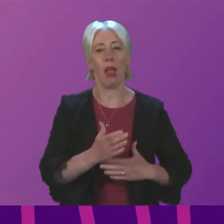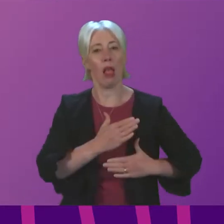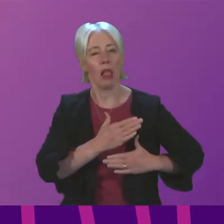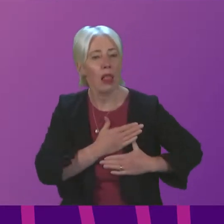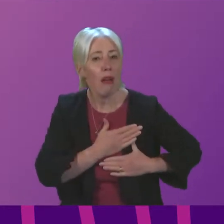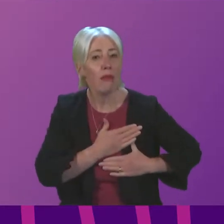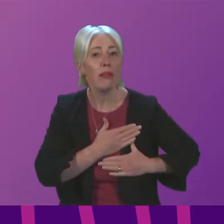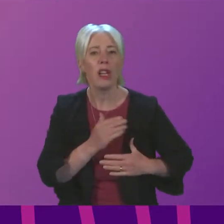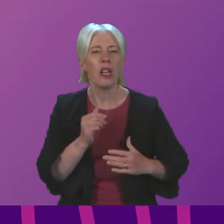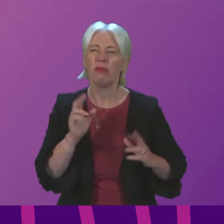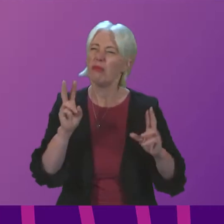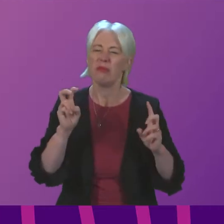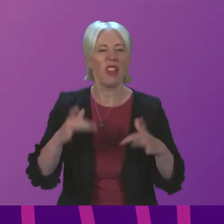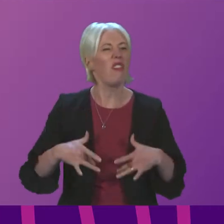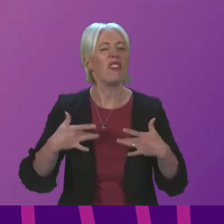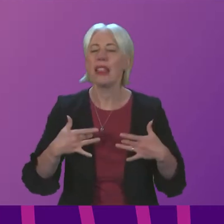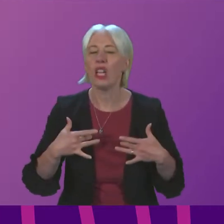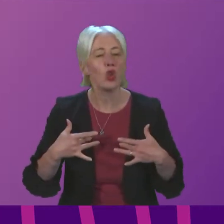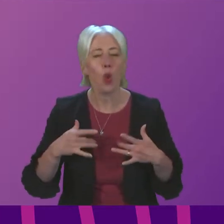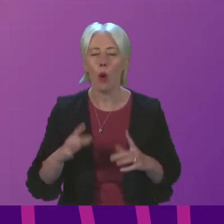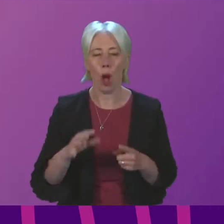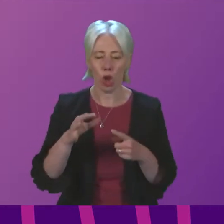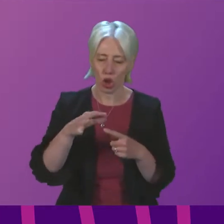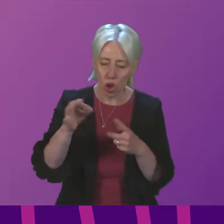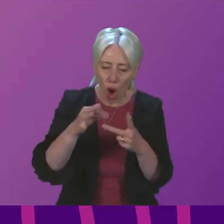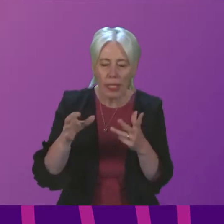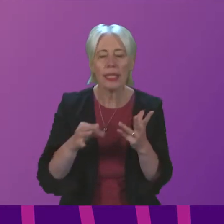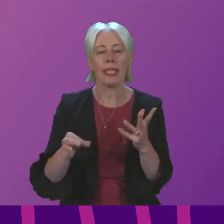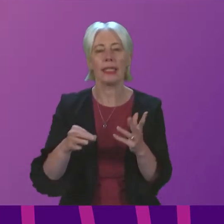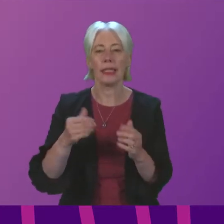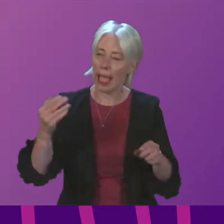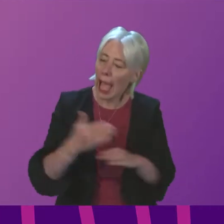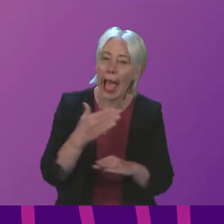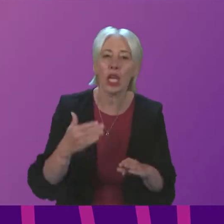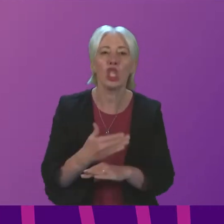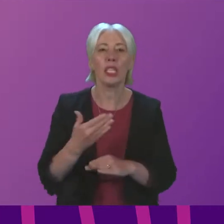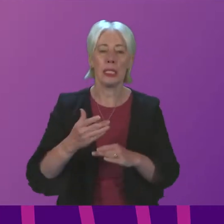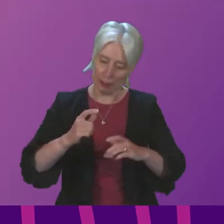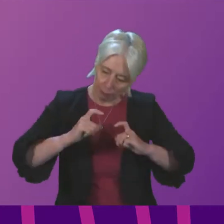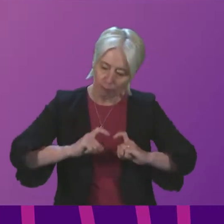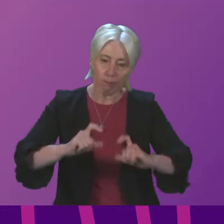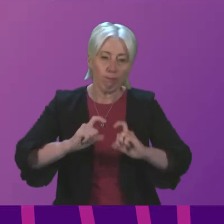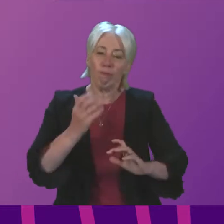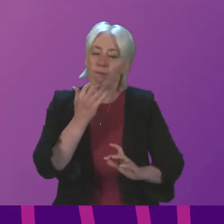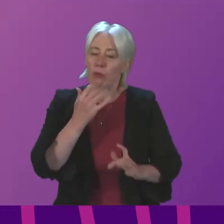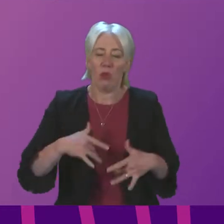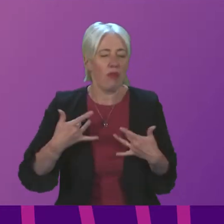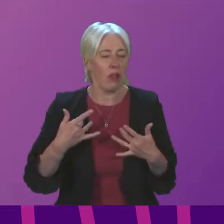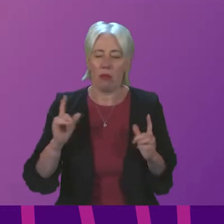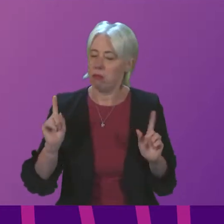is not a feeling, but the choices and actions and the keeping going when we don't feel like it at all.